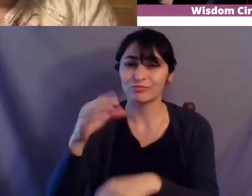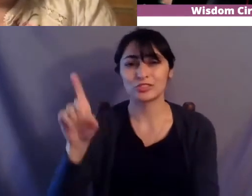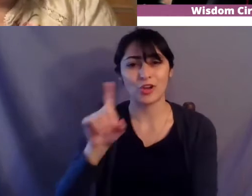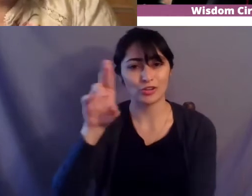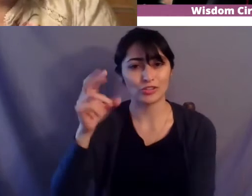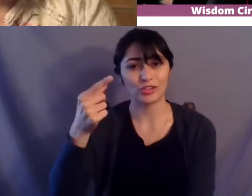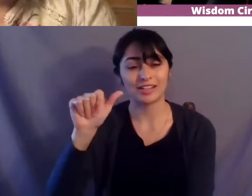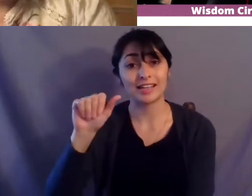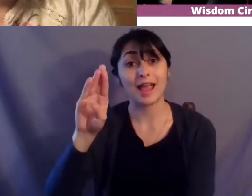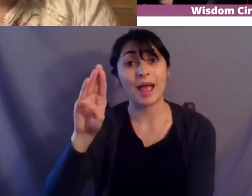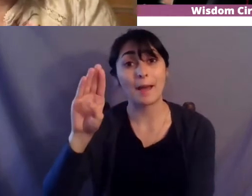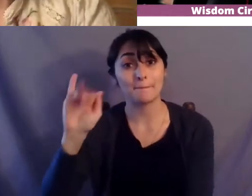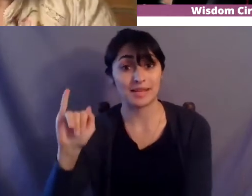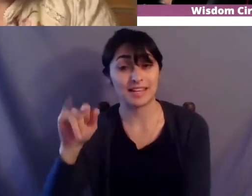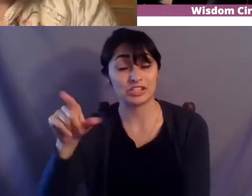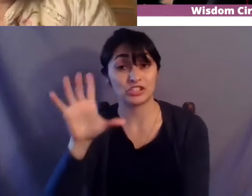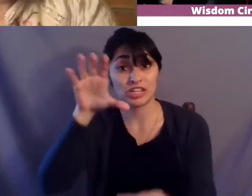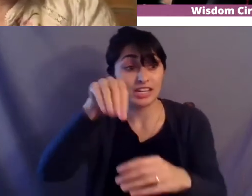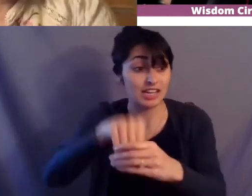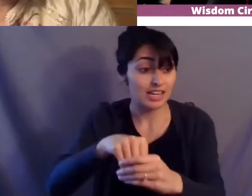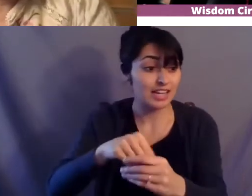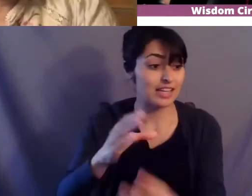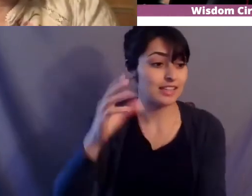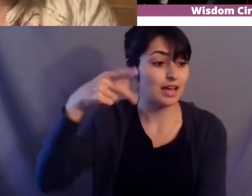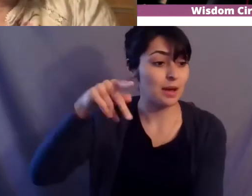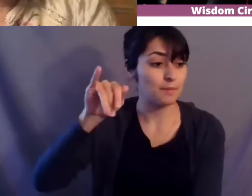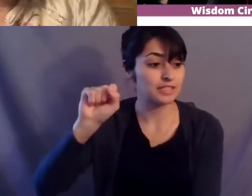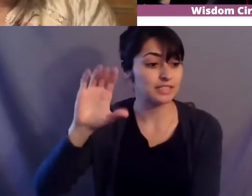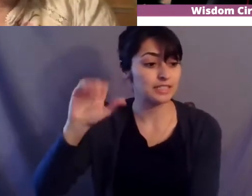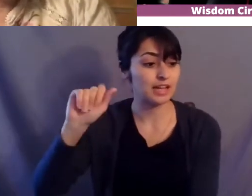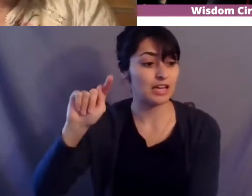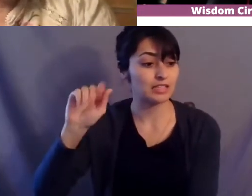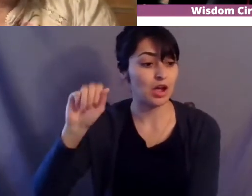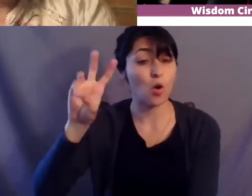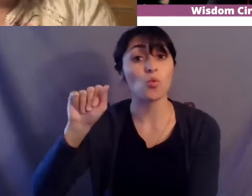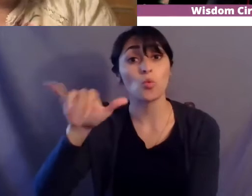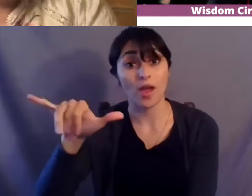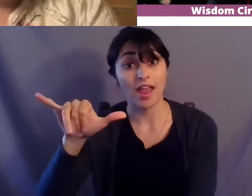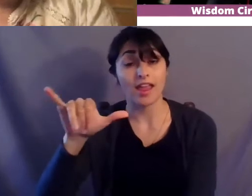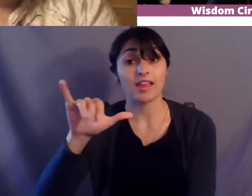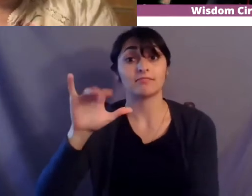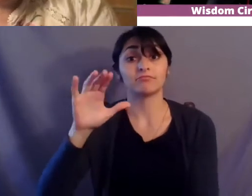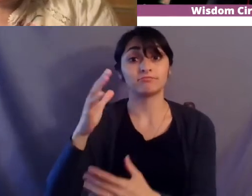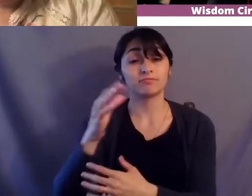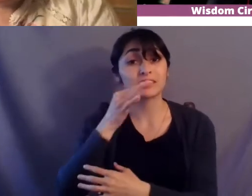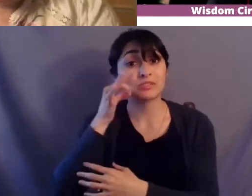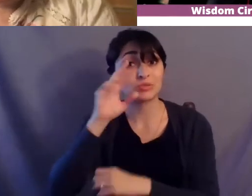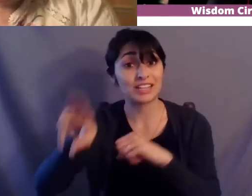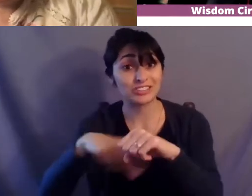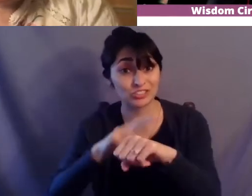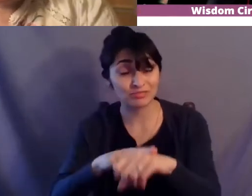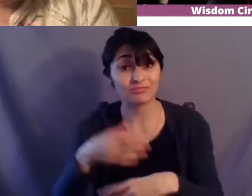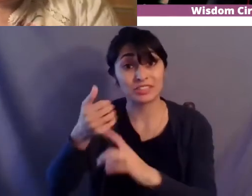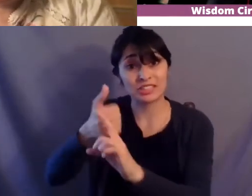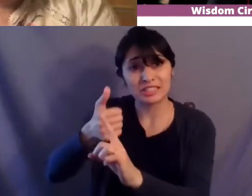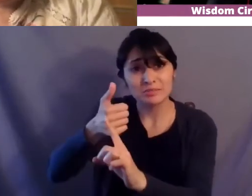pesquataway indian nation gabby is an activist scholar committed